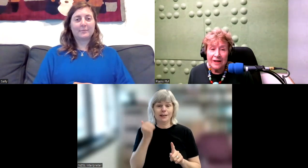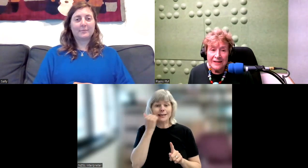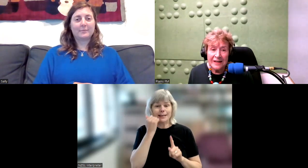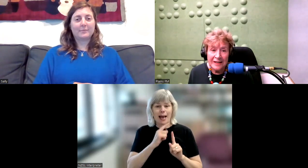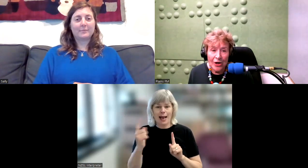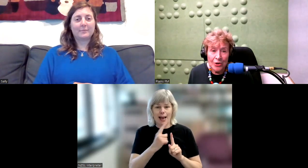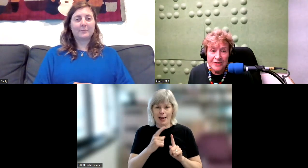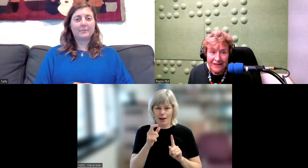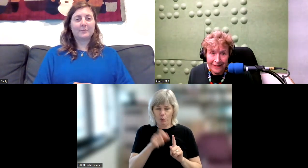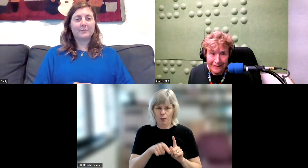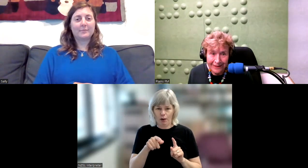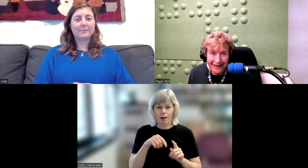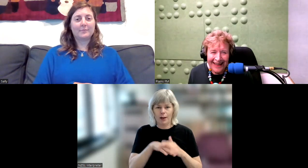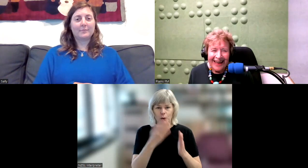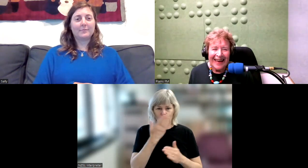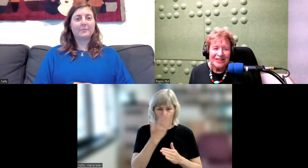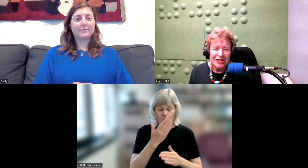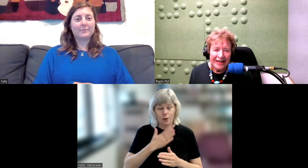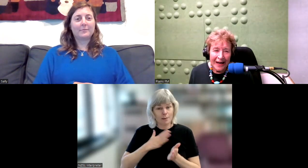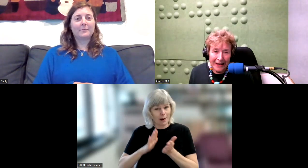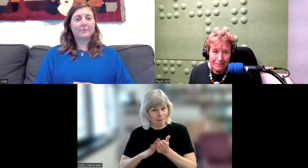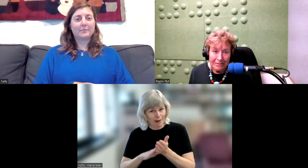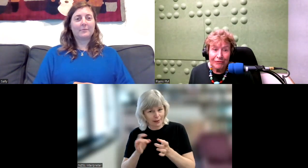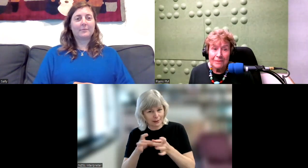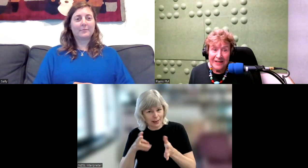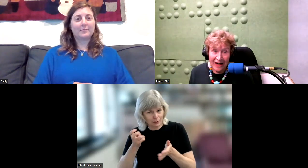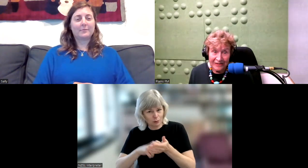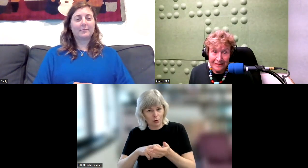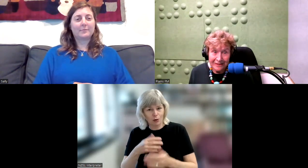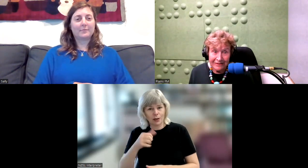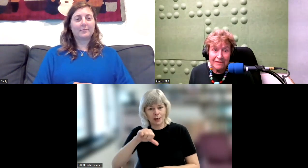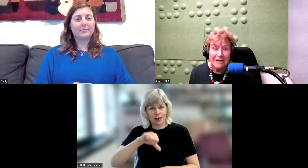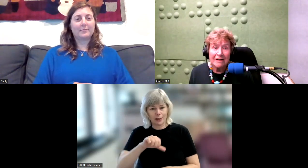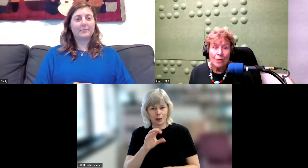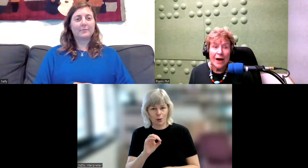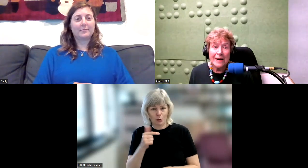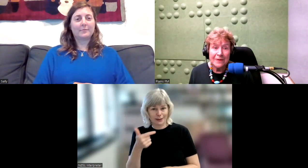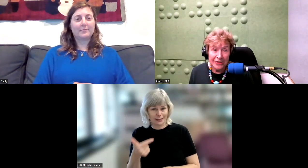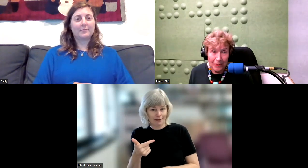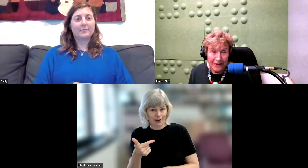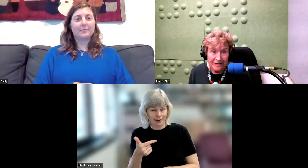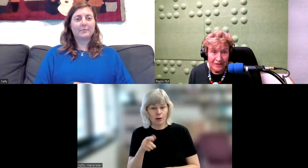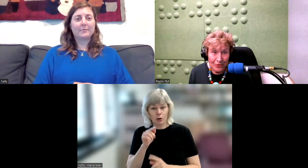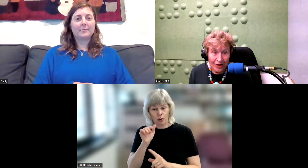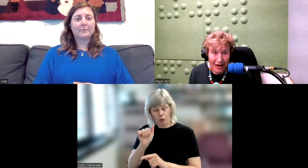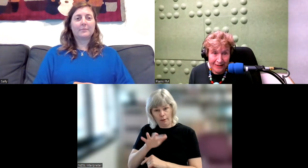1907. And she came from Dargaville, very way up in the top end of the North Island.